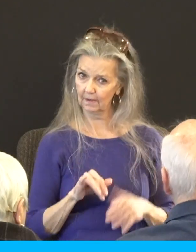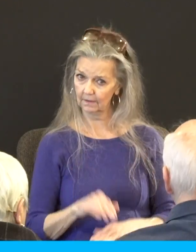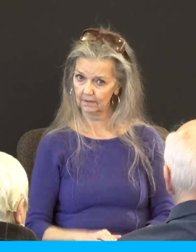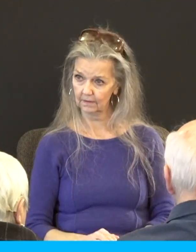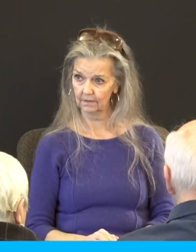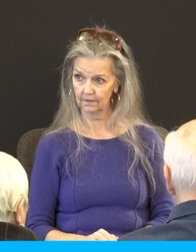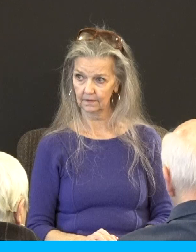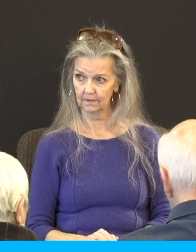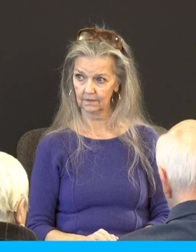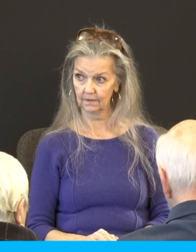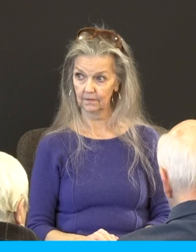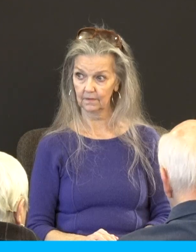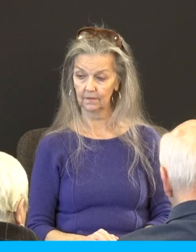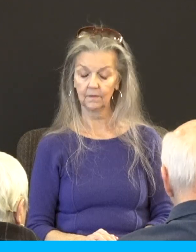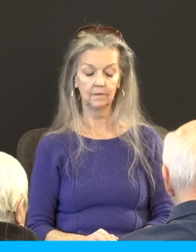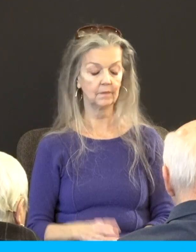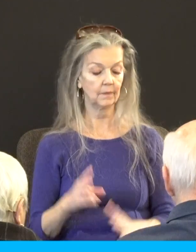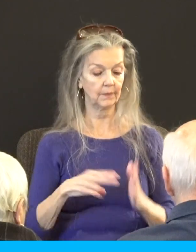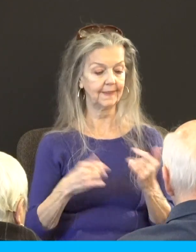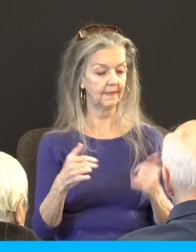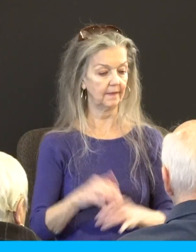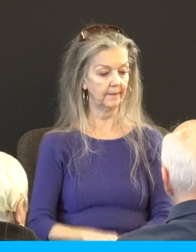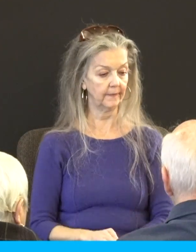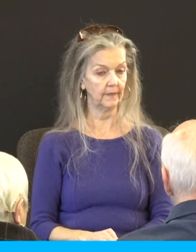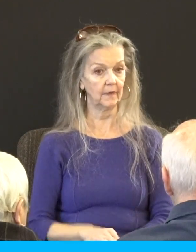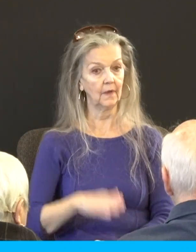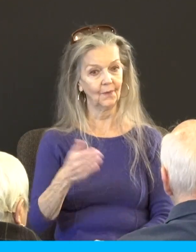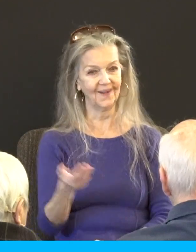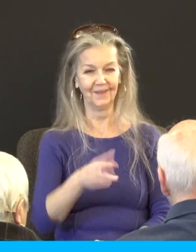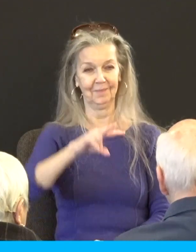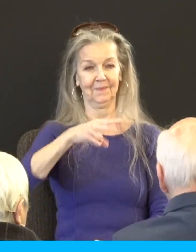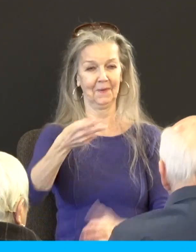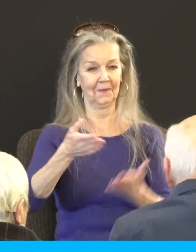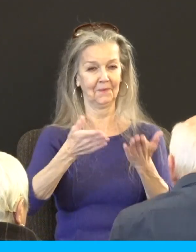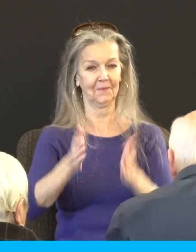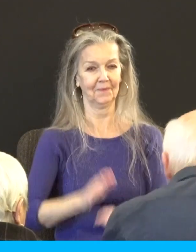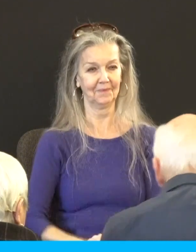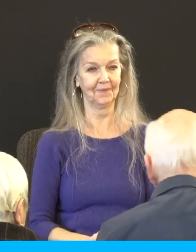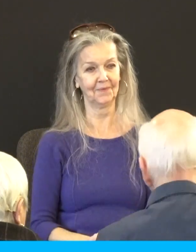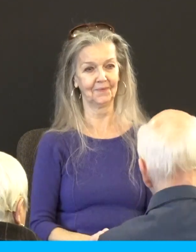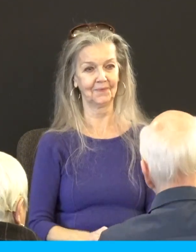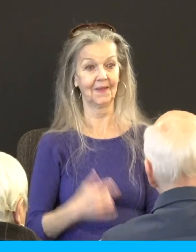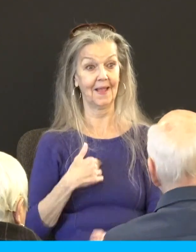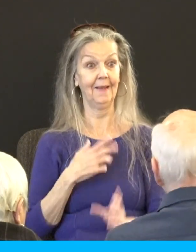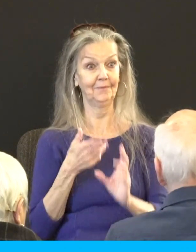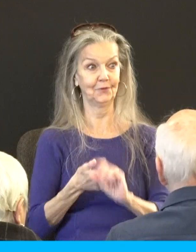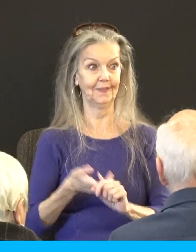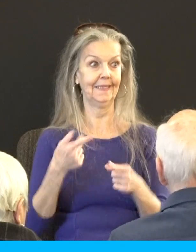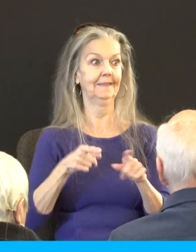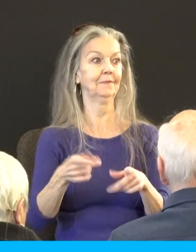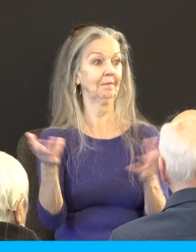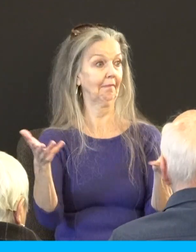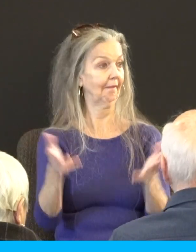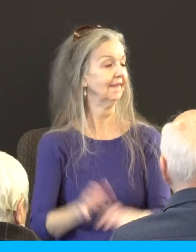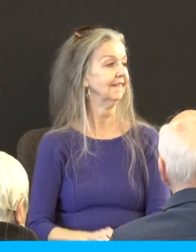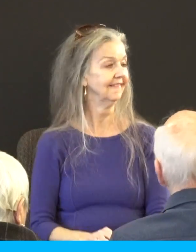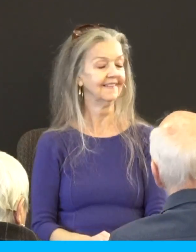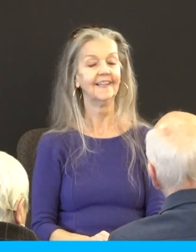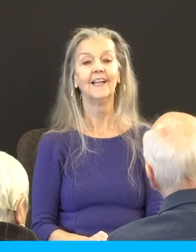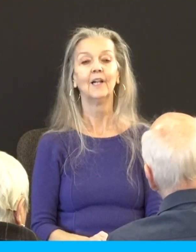Good. We got to read this. Welcome to second service. I'm joining you as we speak. It's reported commonly that there is fornication